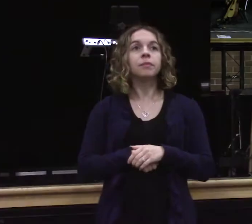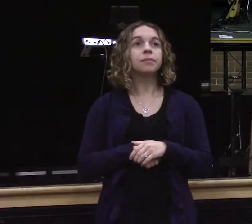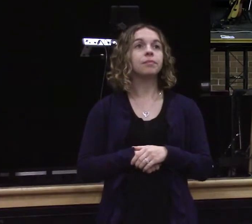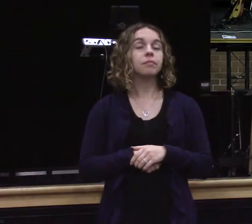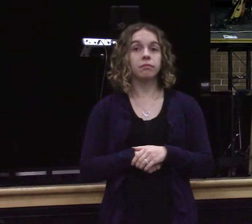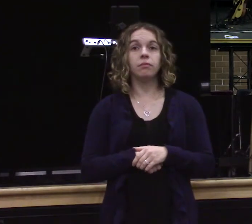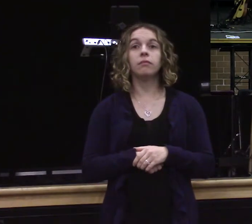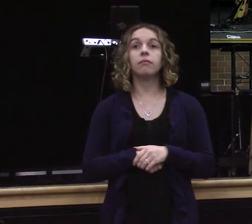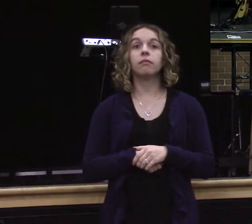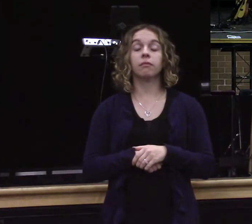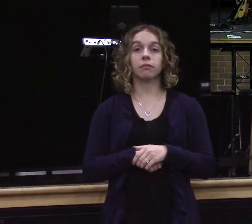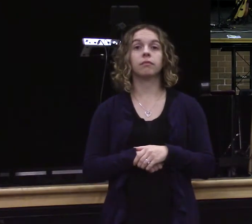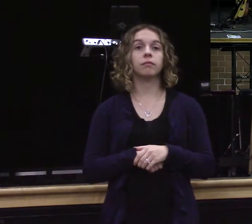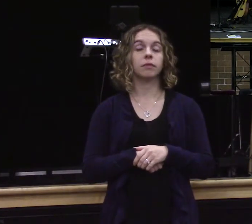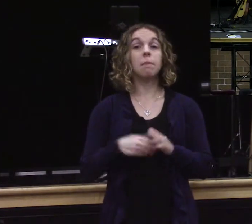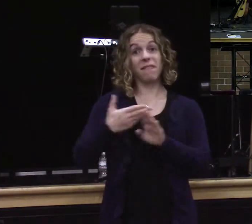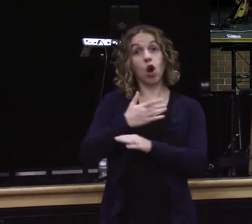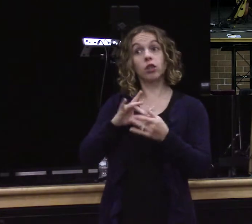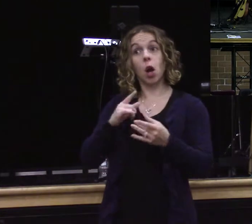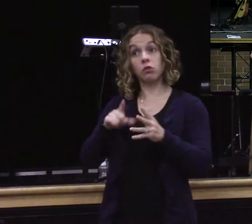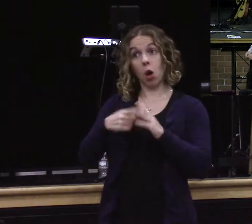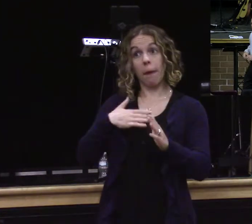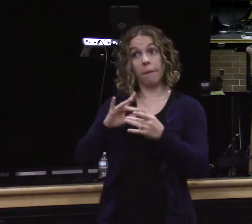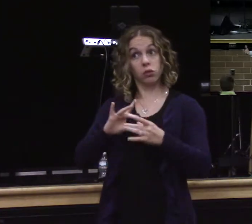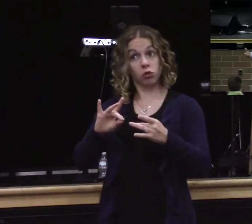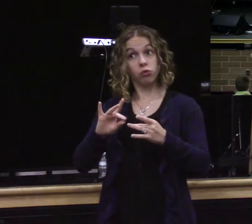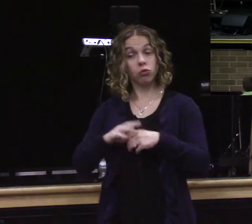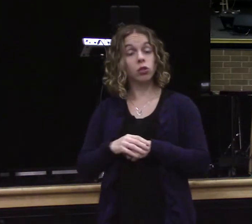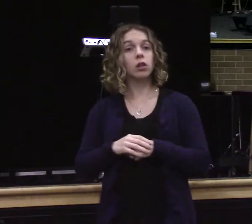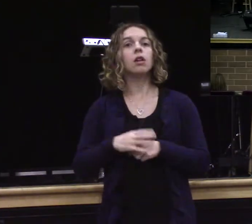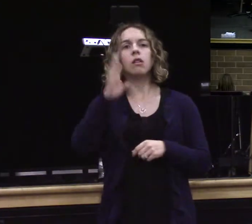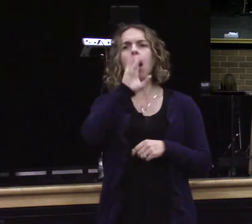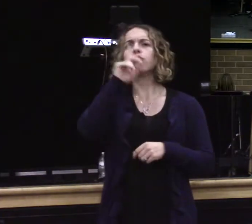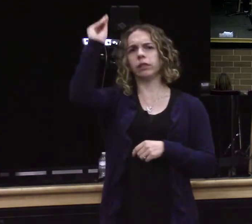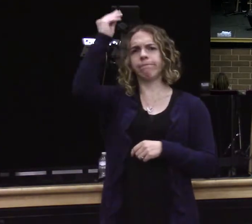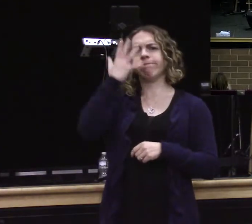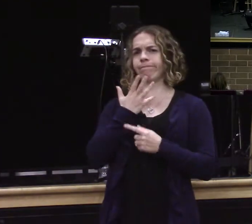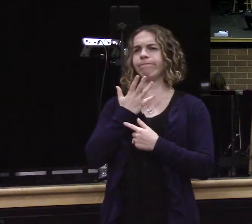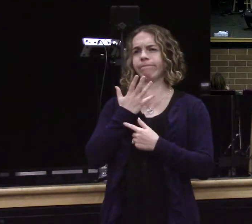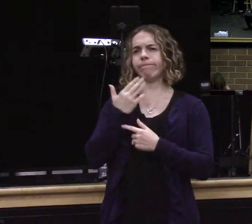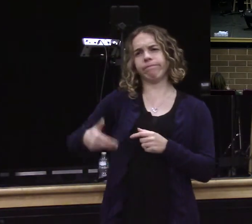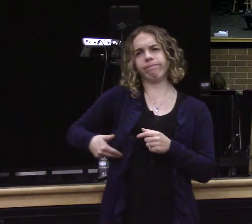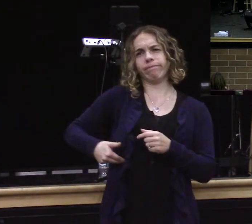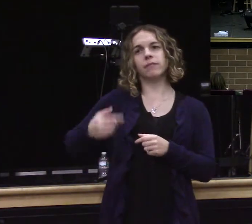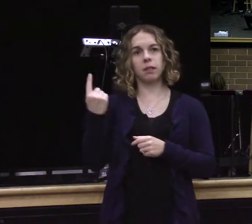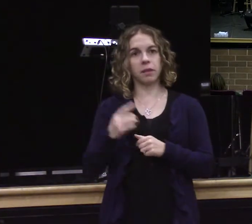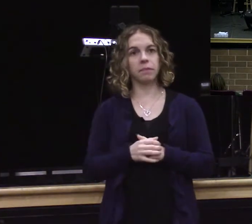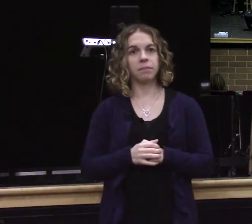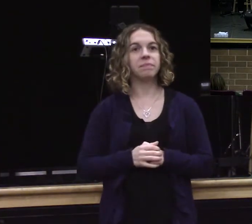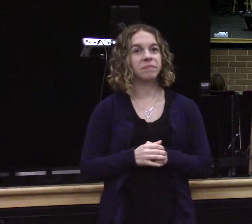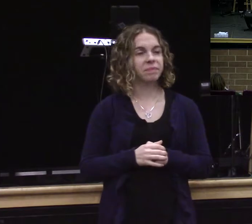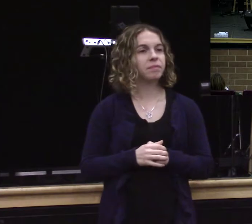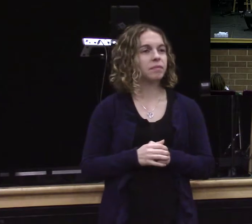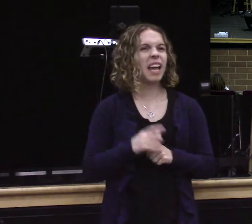I have a message that I'm going to get to, but before I get to the message that God put on my heart, I need